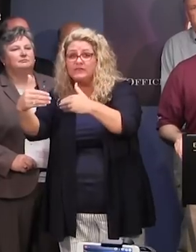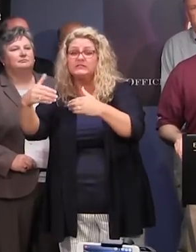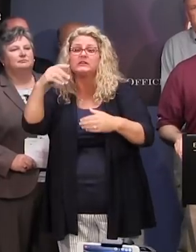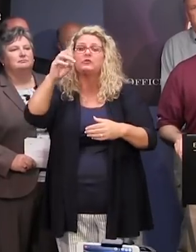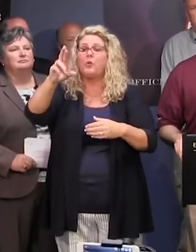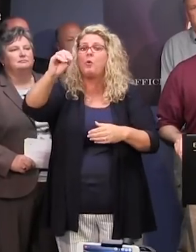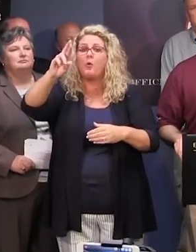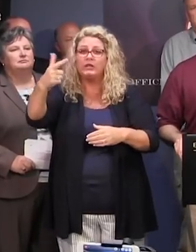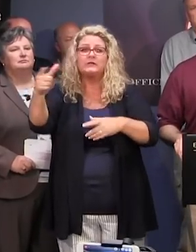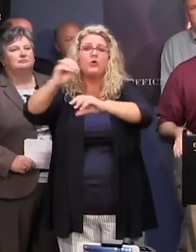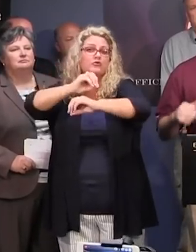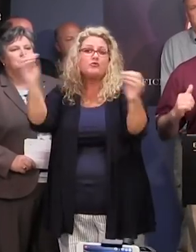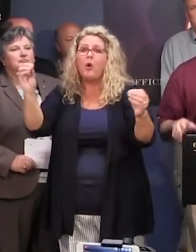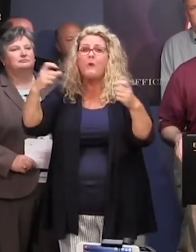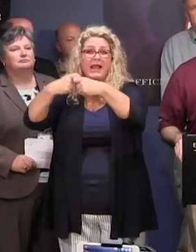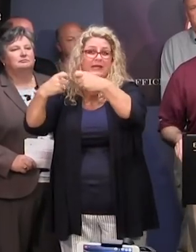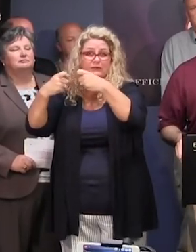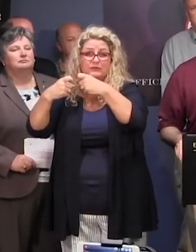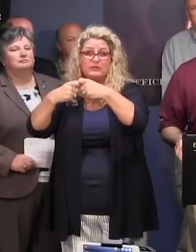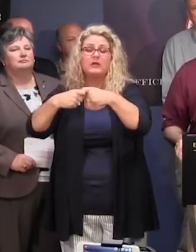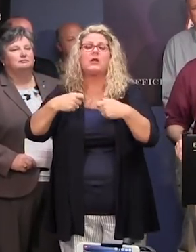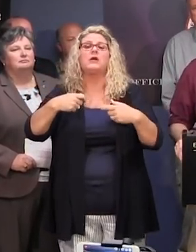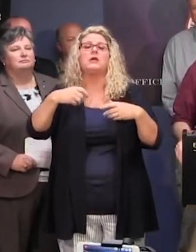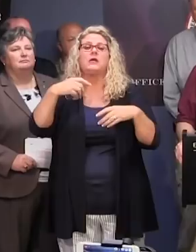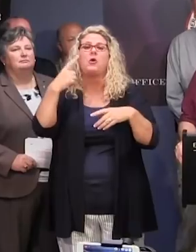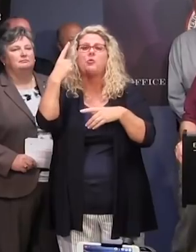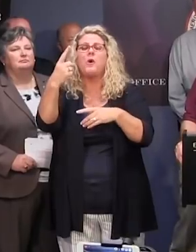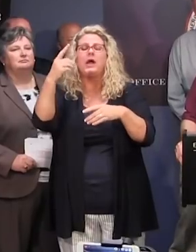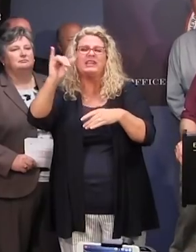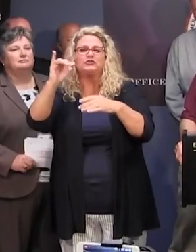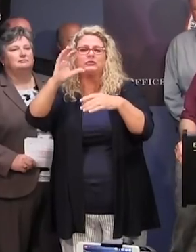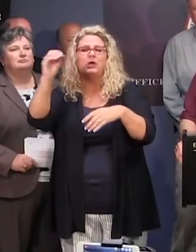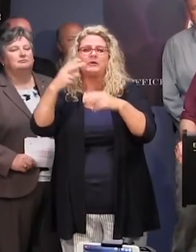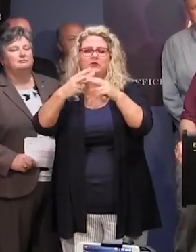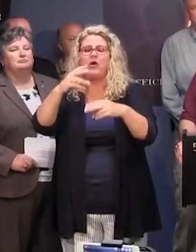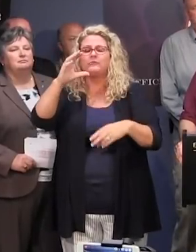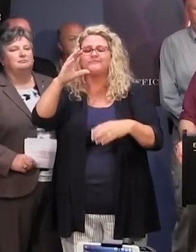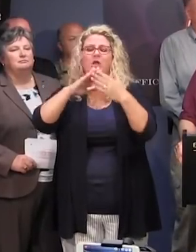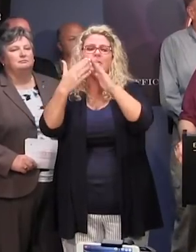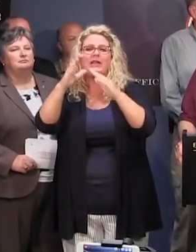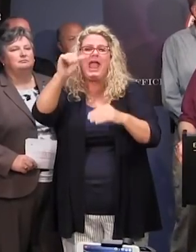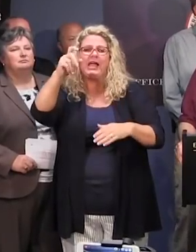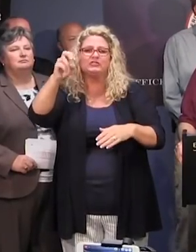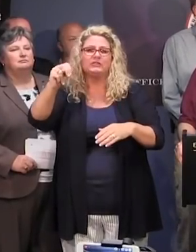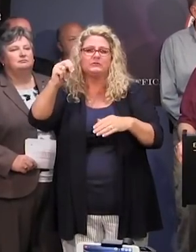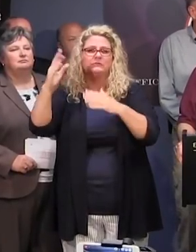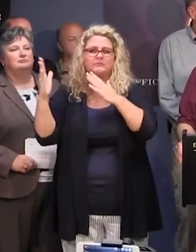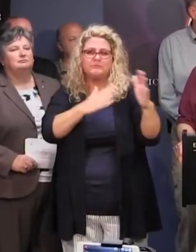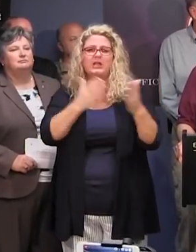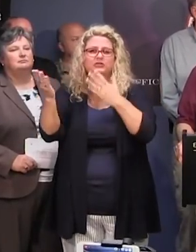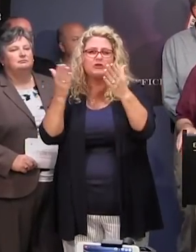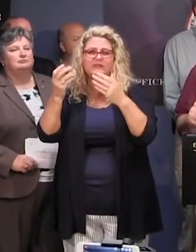have electricity or will co-locate with the insurance. One is called a CARES vehicle. It is a community action response and emergency